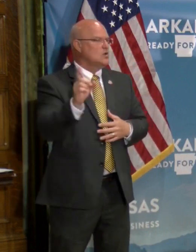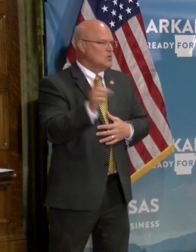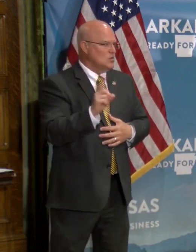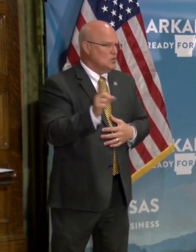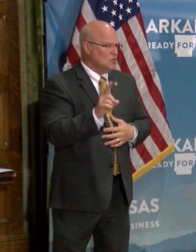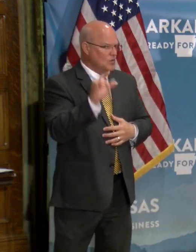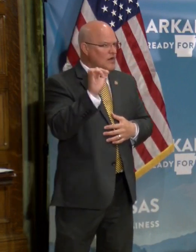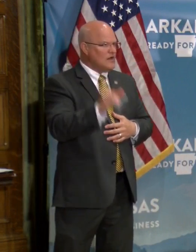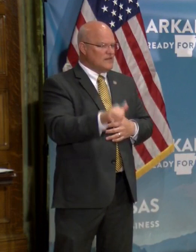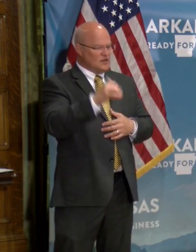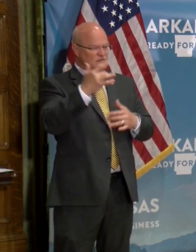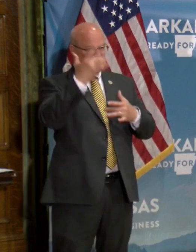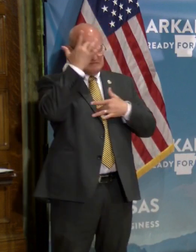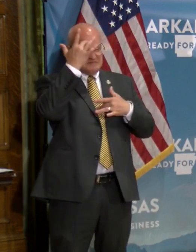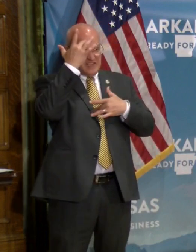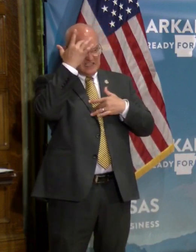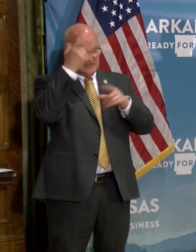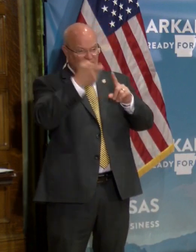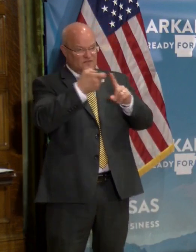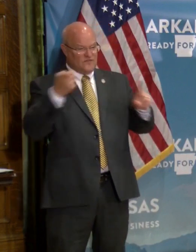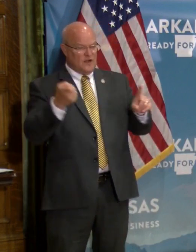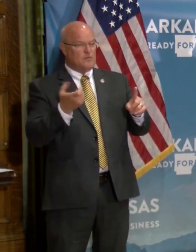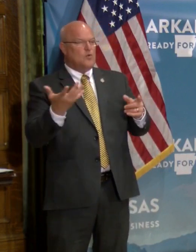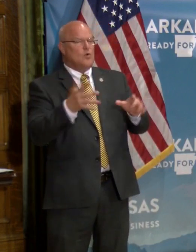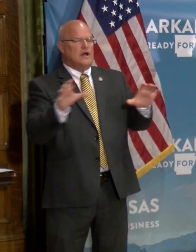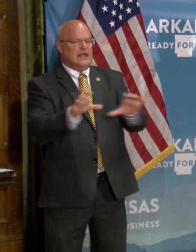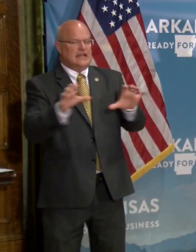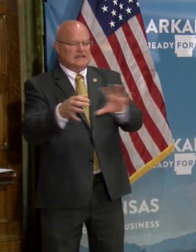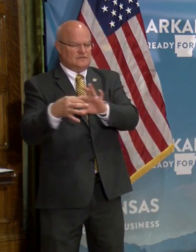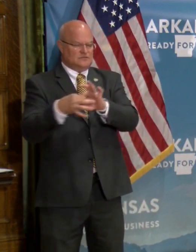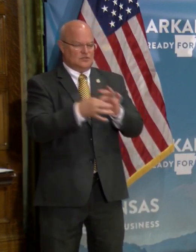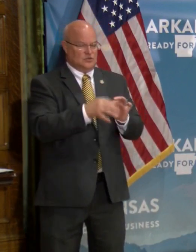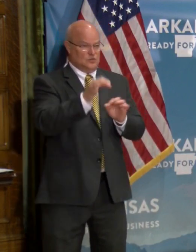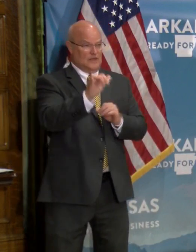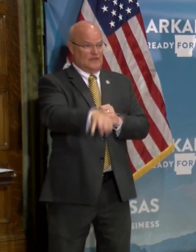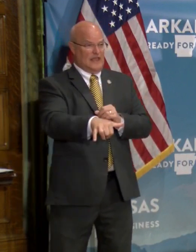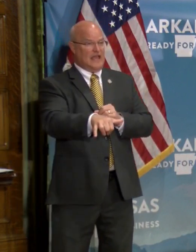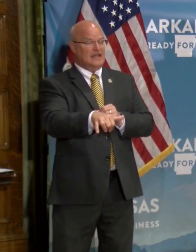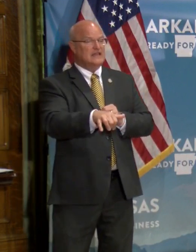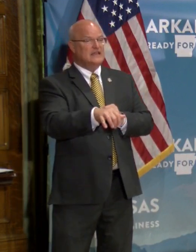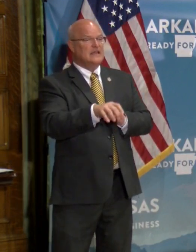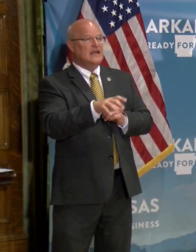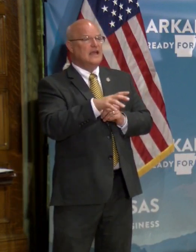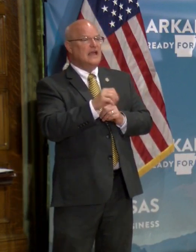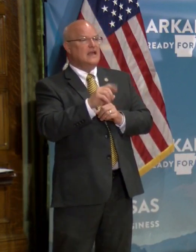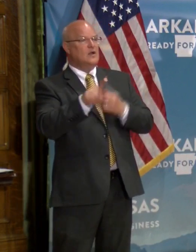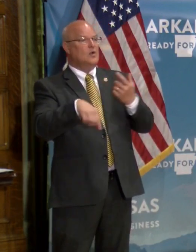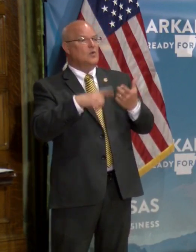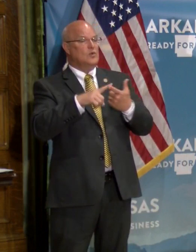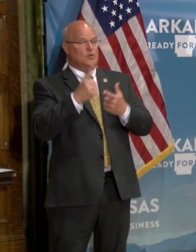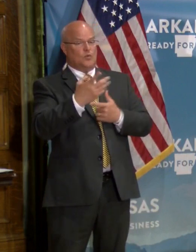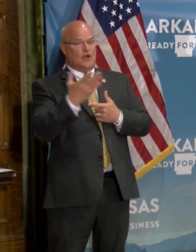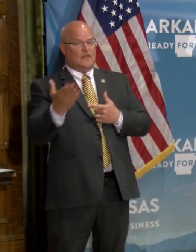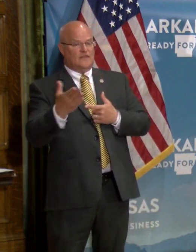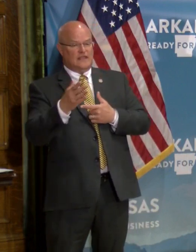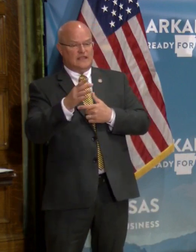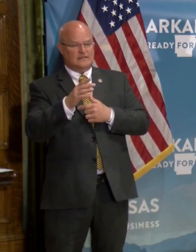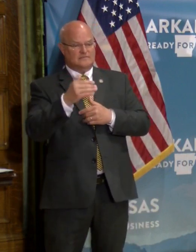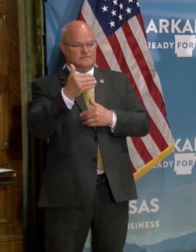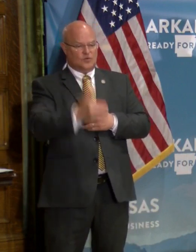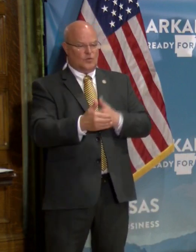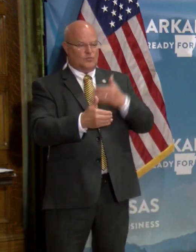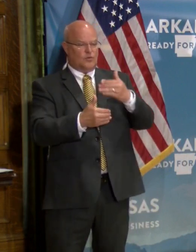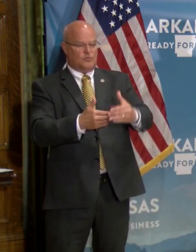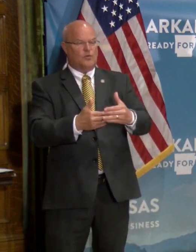those, uh, infections are coming from, what activities are associated with those. Um, when one thing follows another,